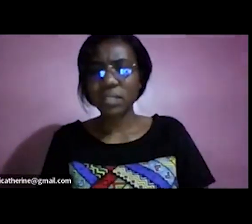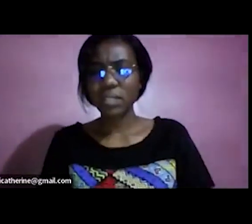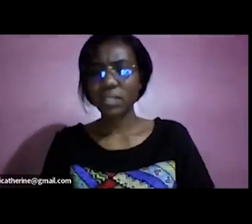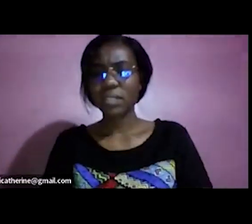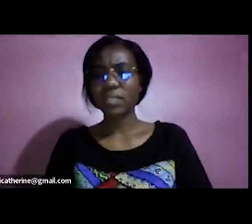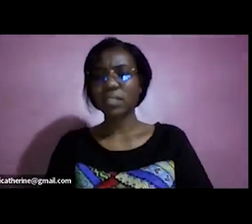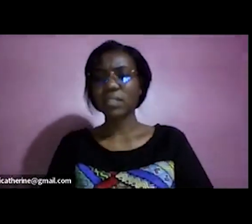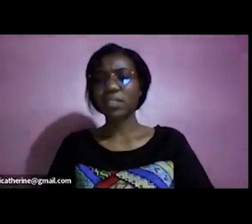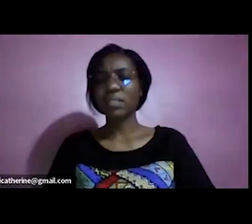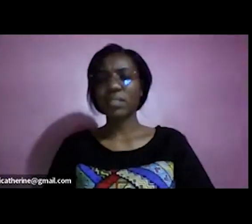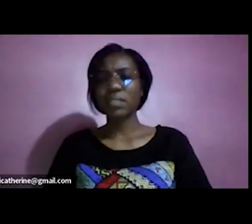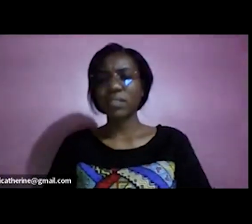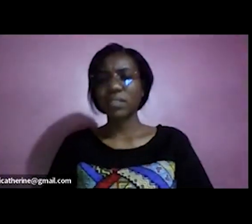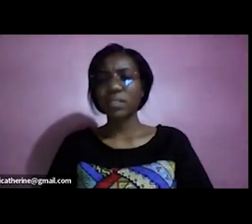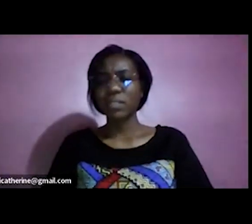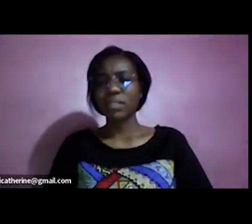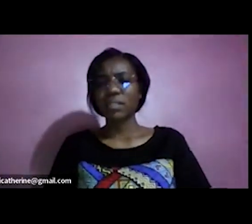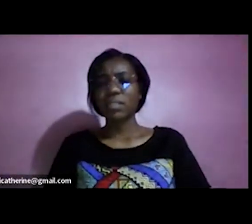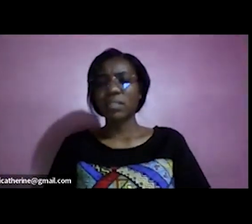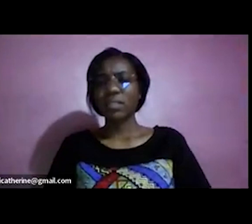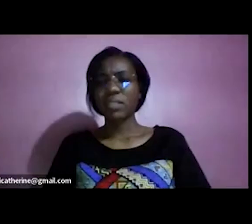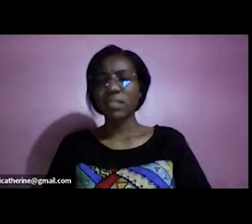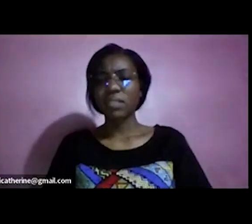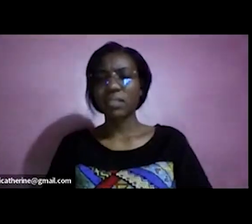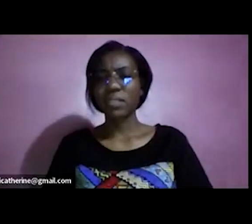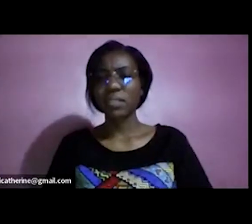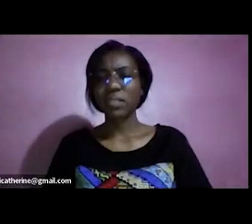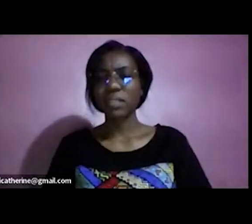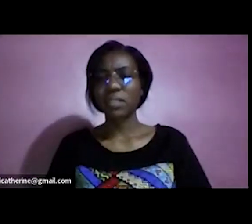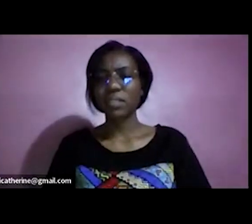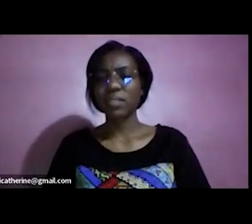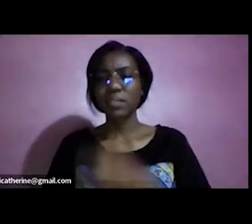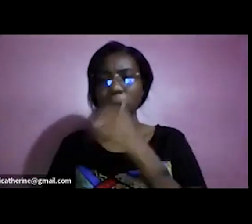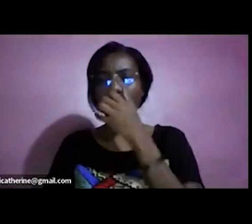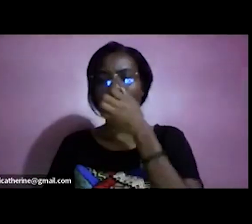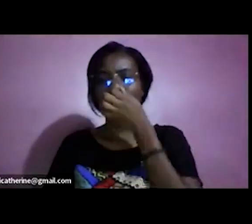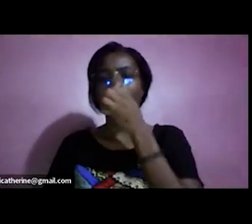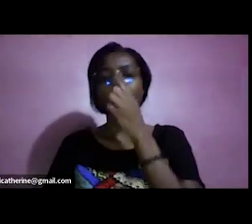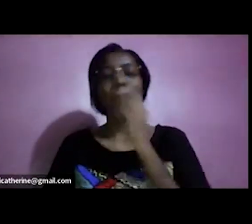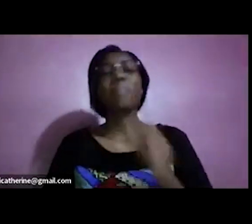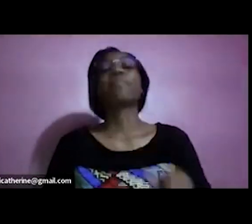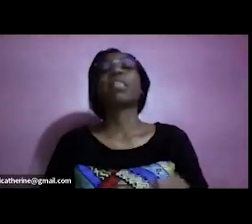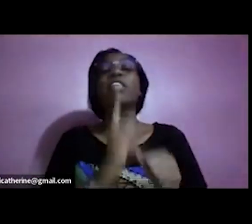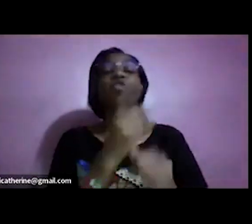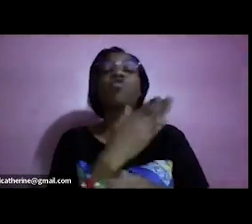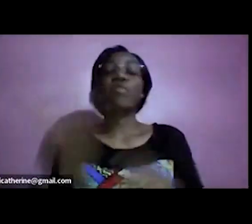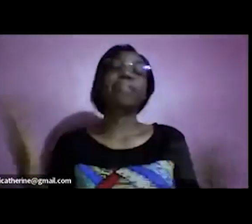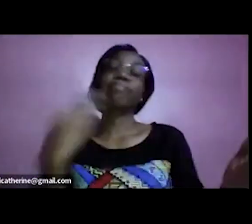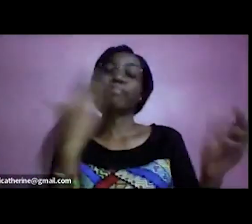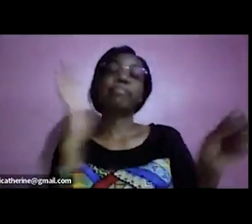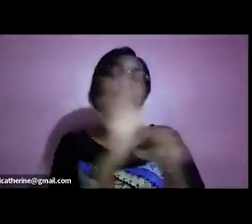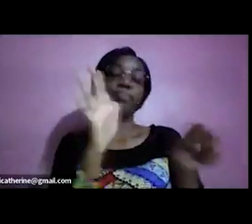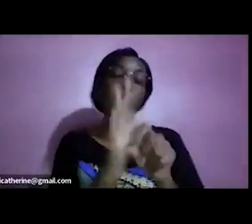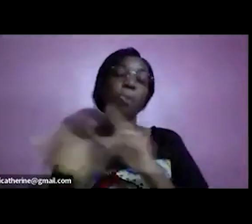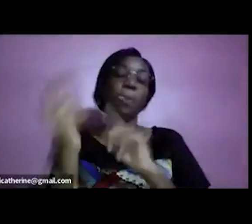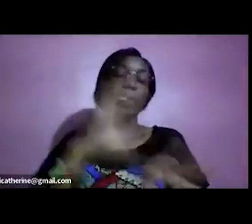and says that we send the whatever there okay this is hard so to you our audience asante sana for keeping it get to try